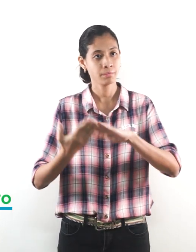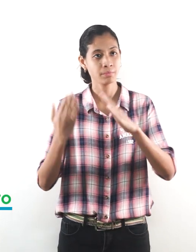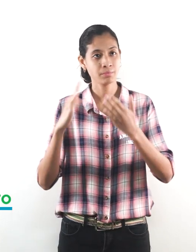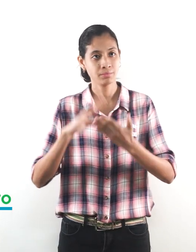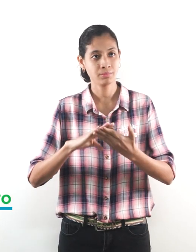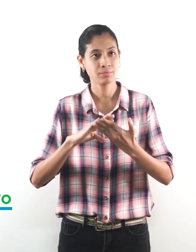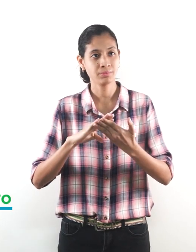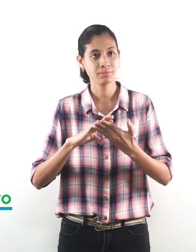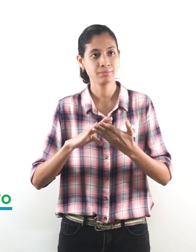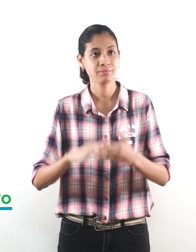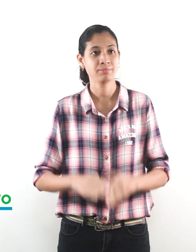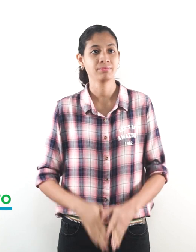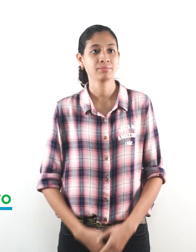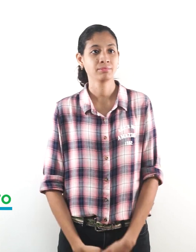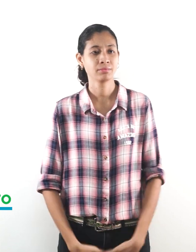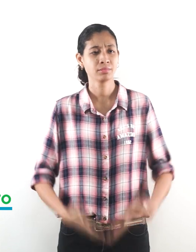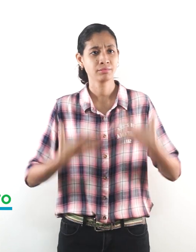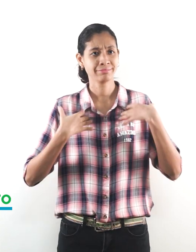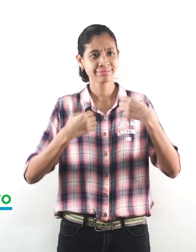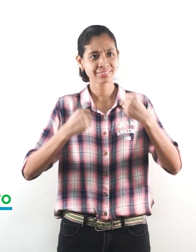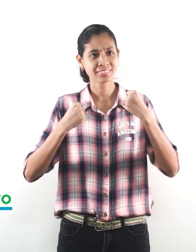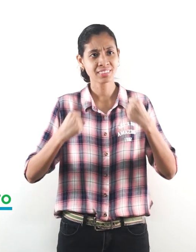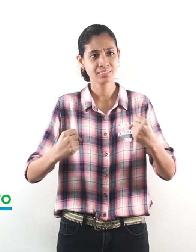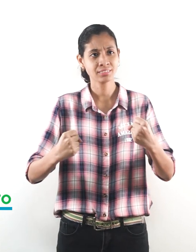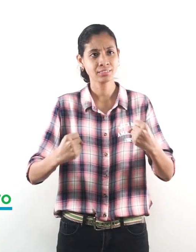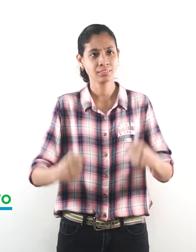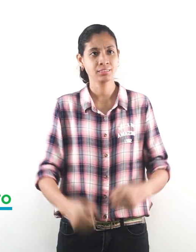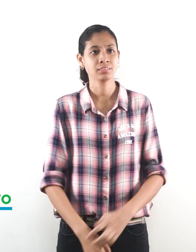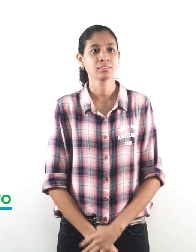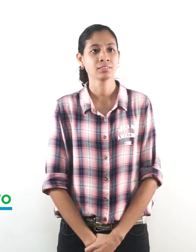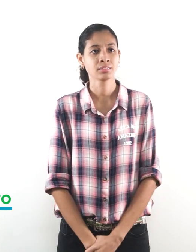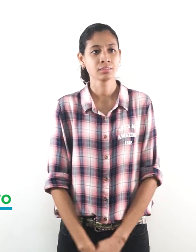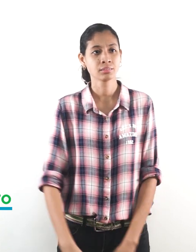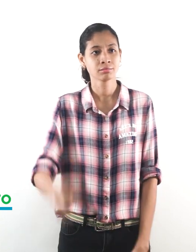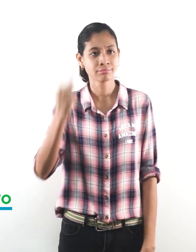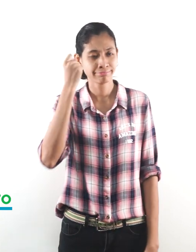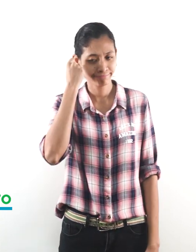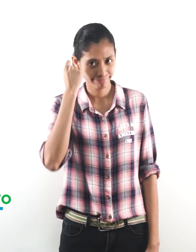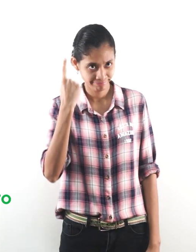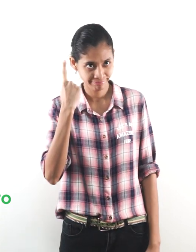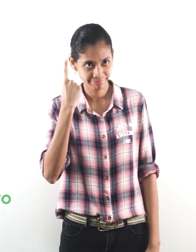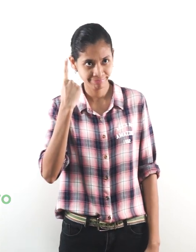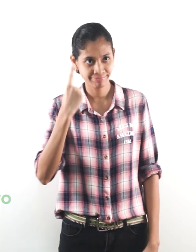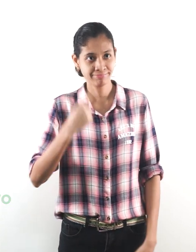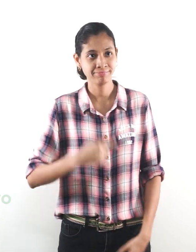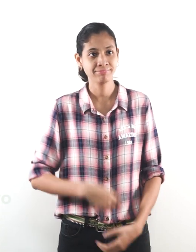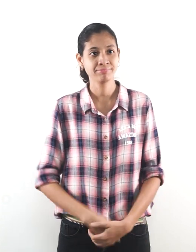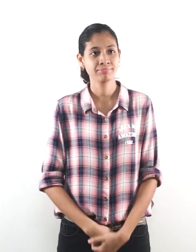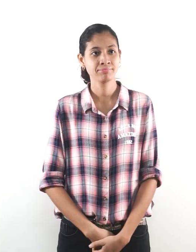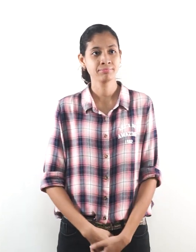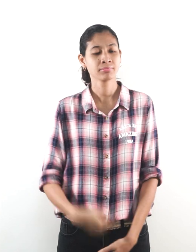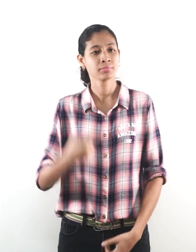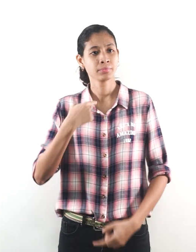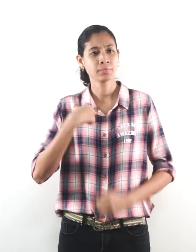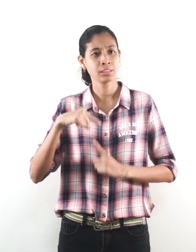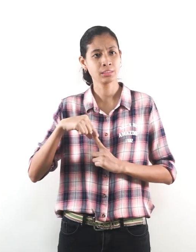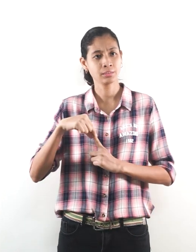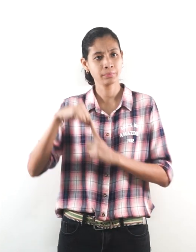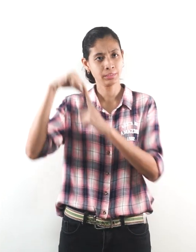strength understand I am Special,